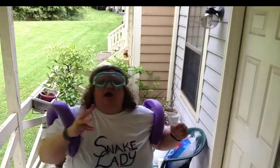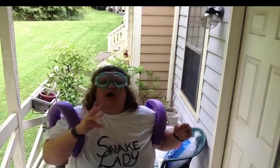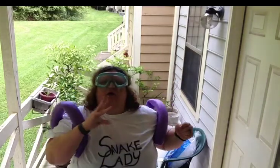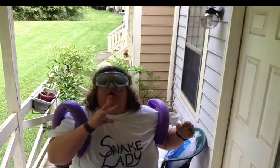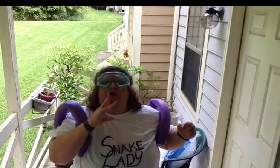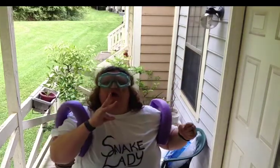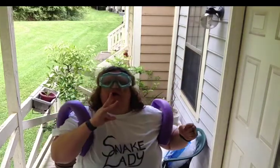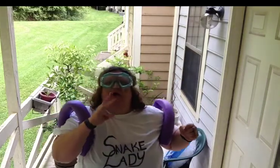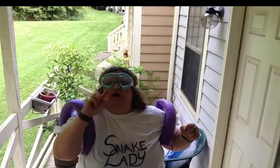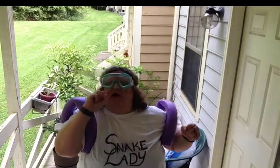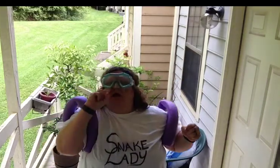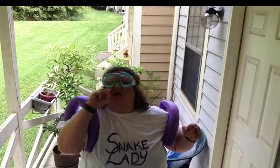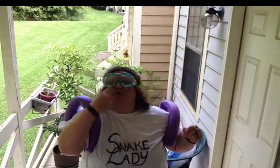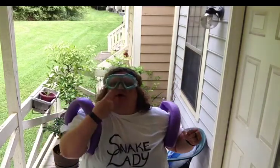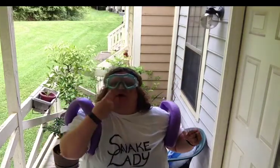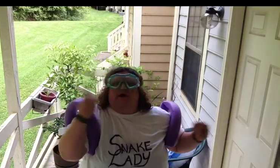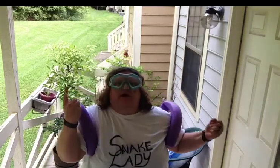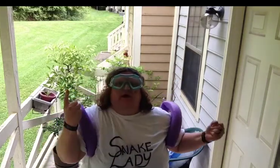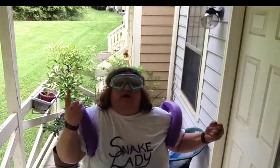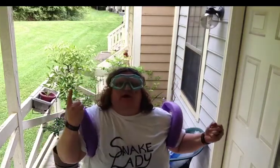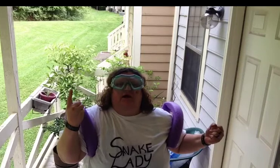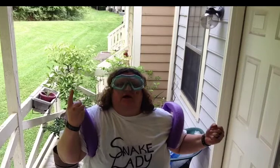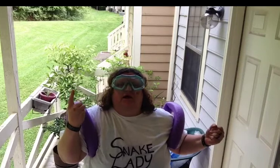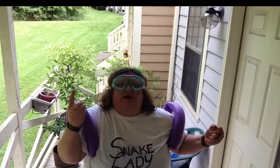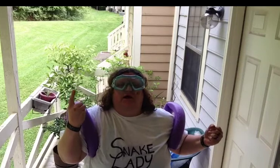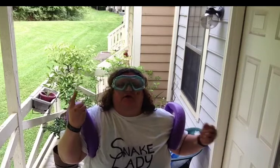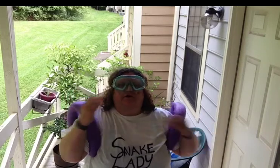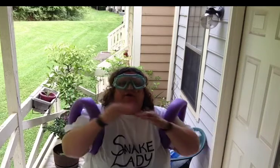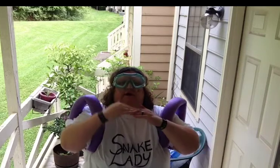Don't is boring. It's not good.